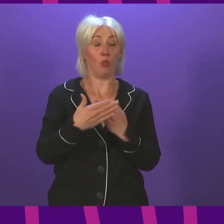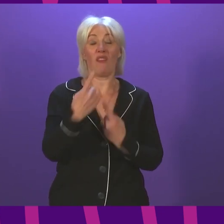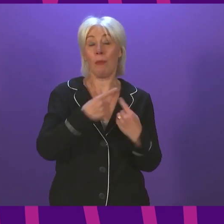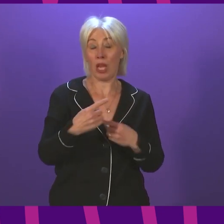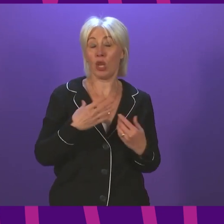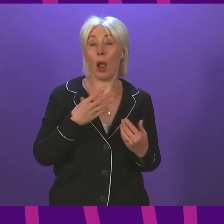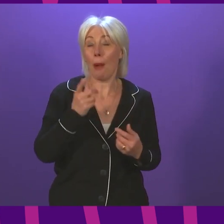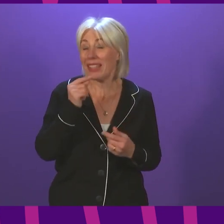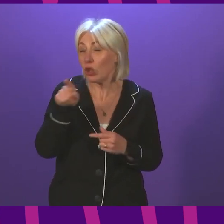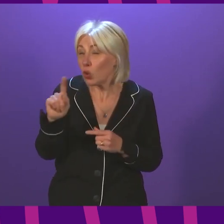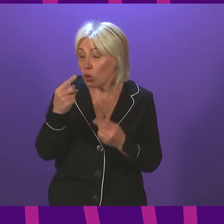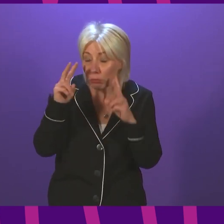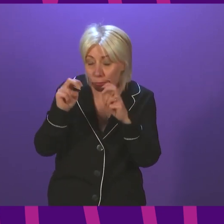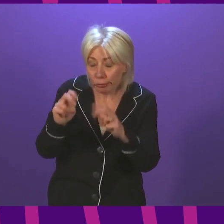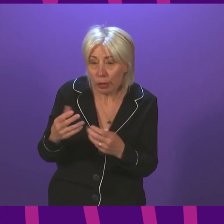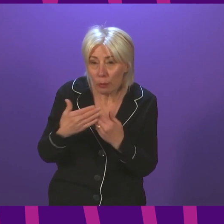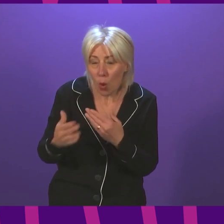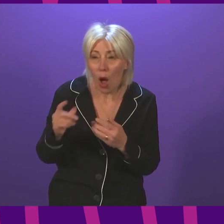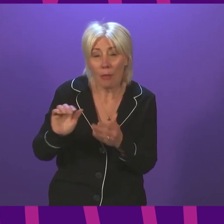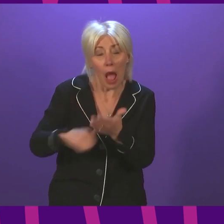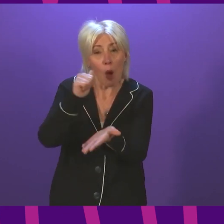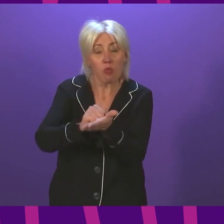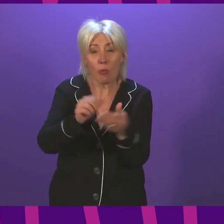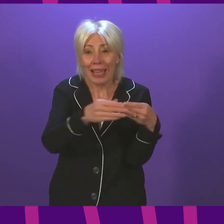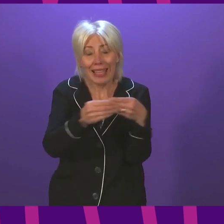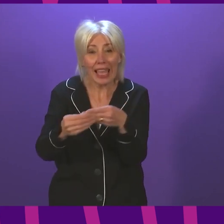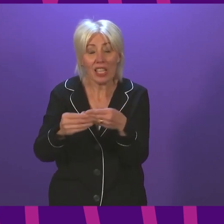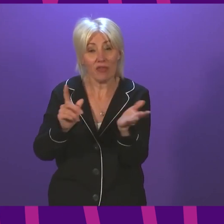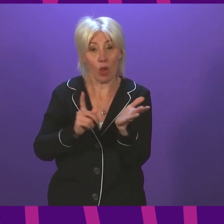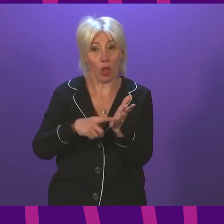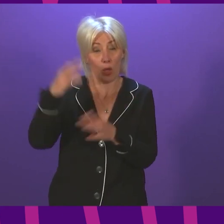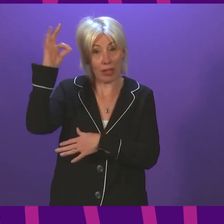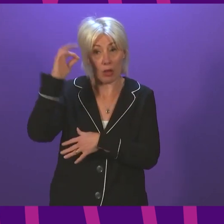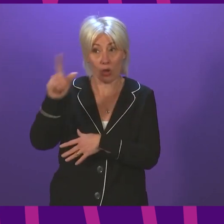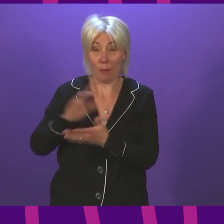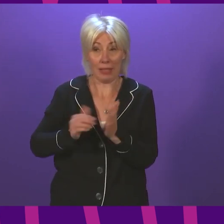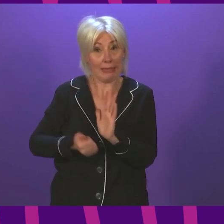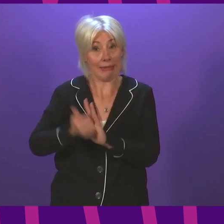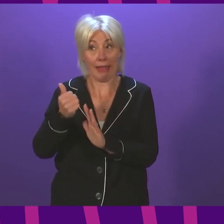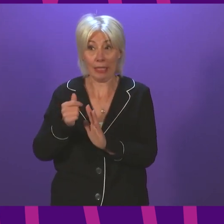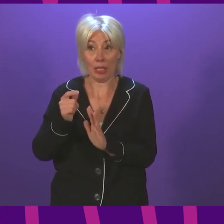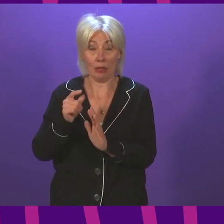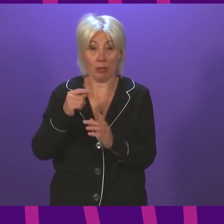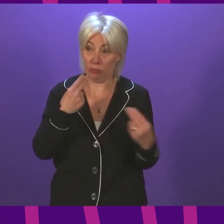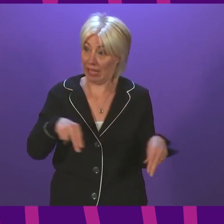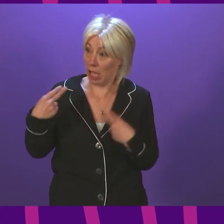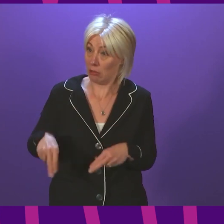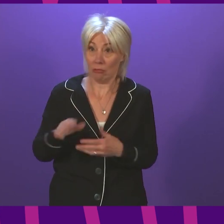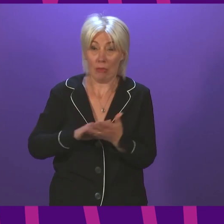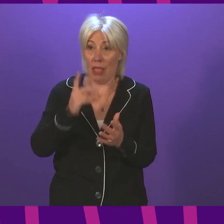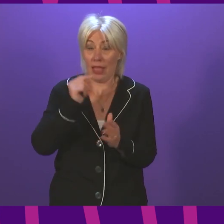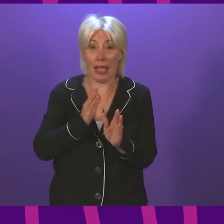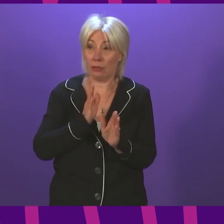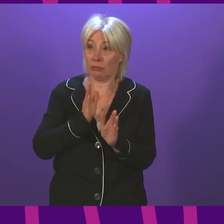Minister could investigate this issue and ensure appropriate guidance is issued to local authorities to allow these talented young people the opportunity to join their counterparts